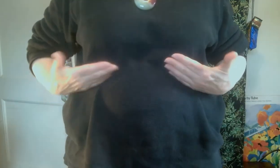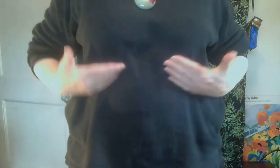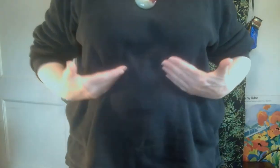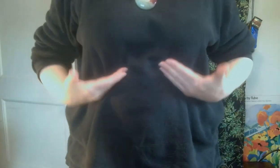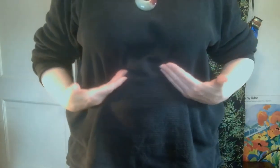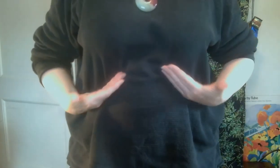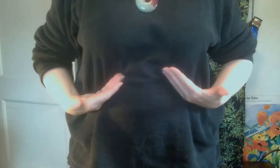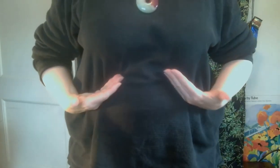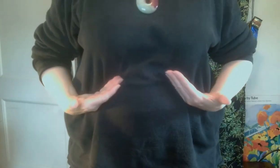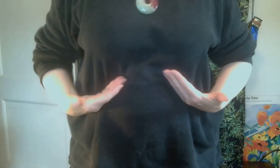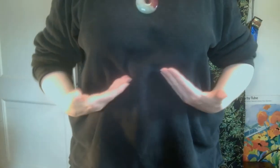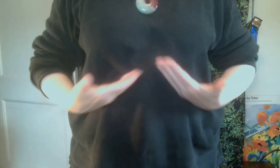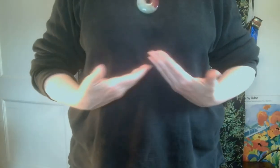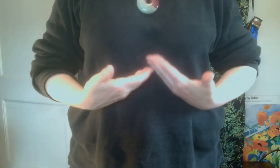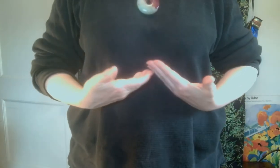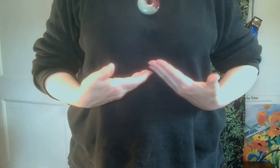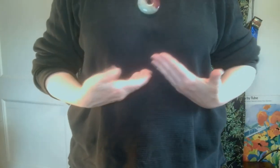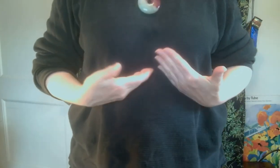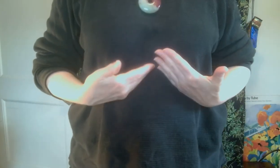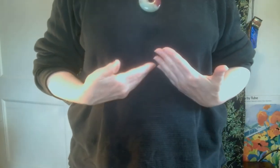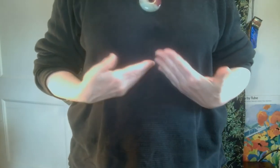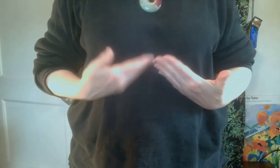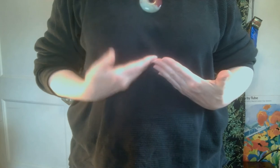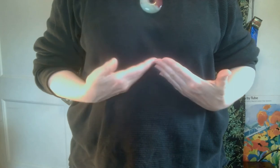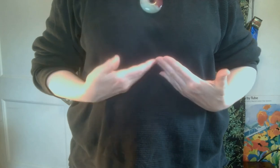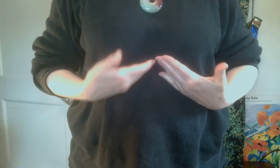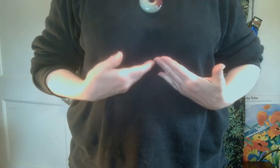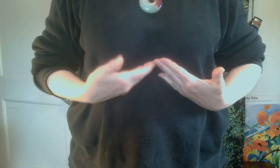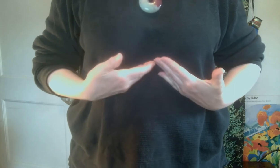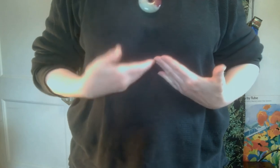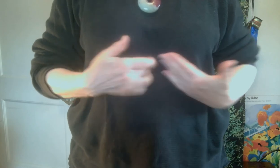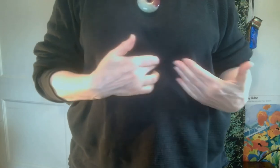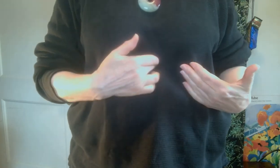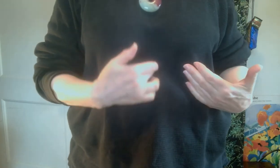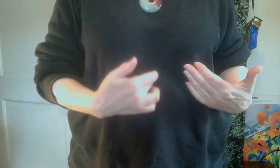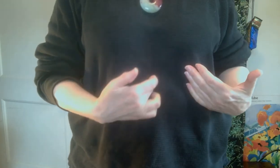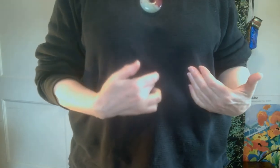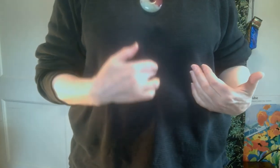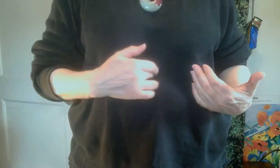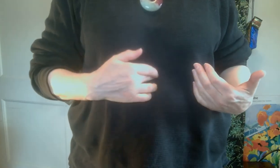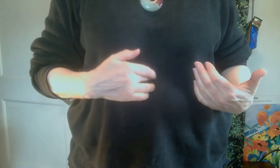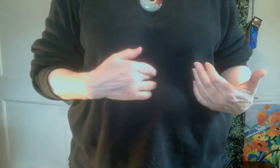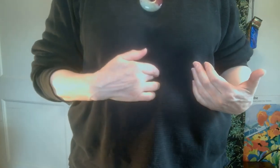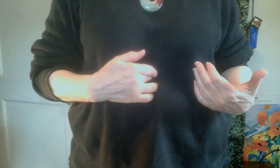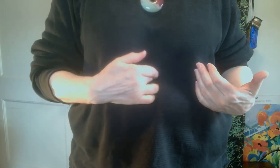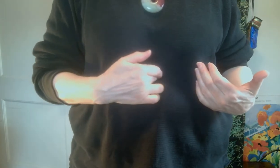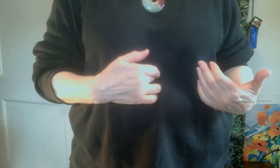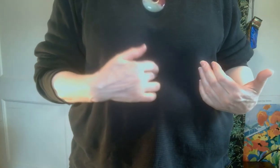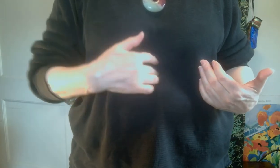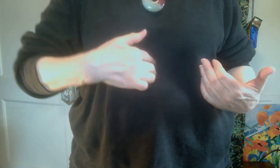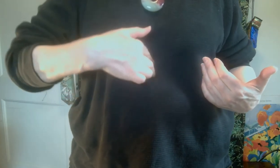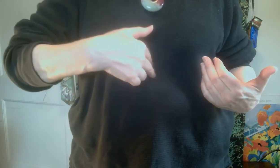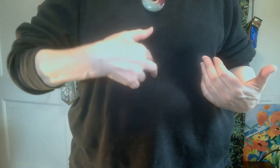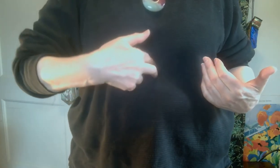So here's my ribs. And they meet here. And I want to be just about